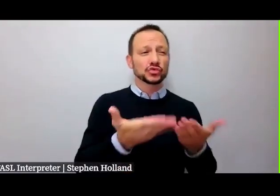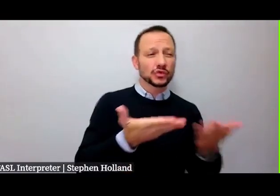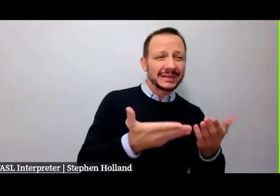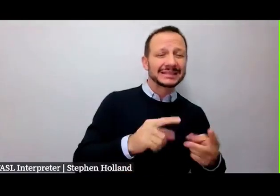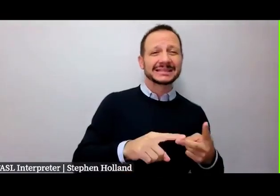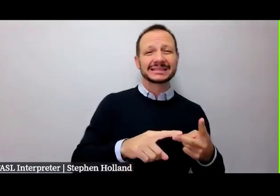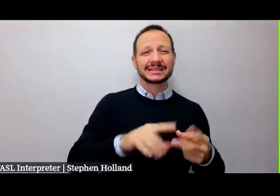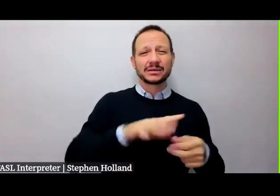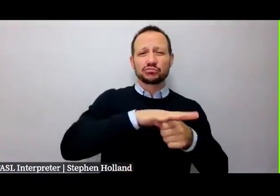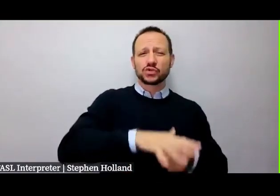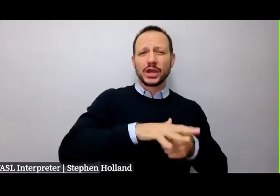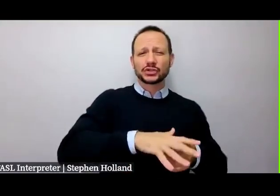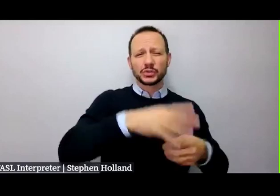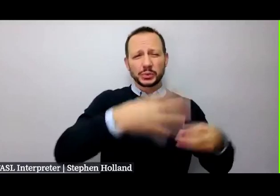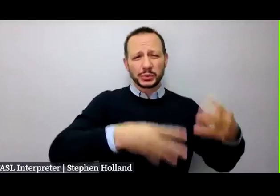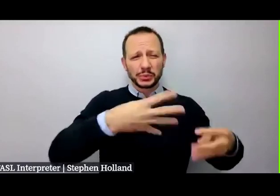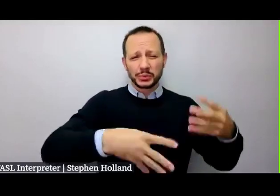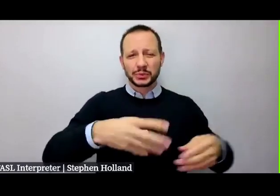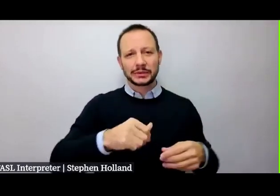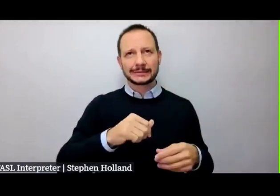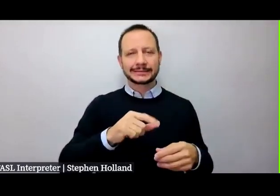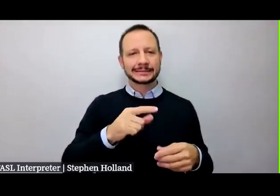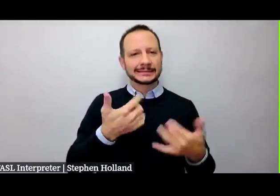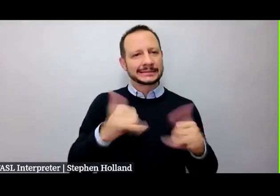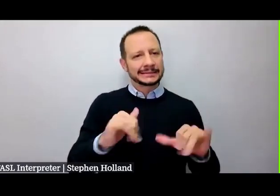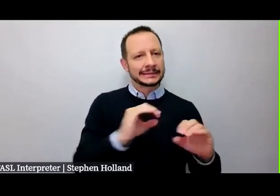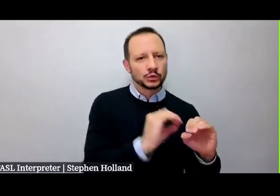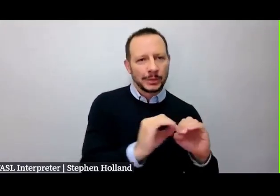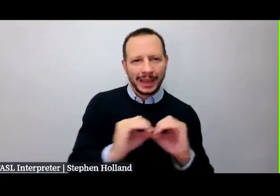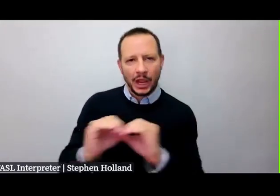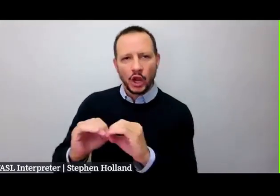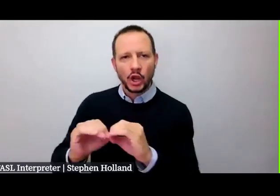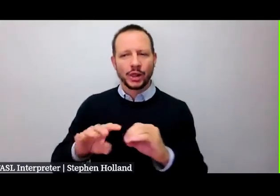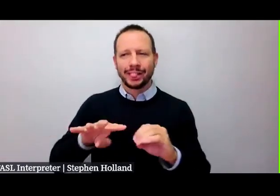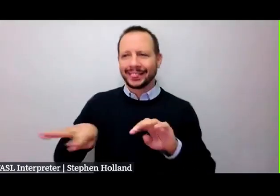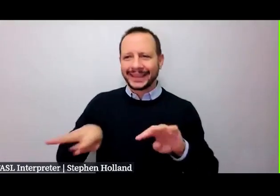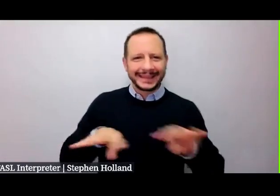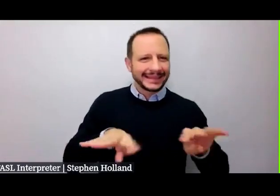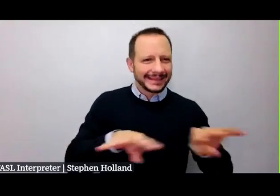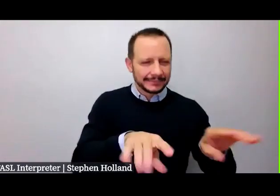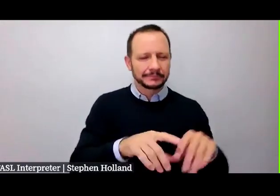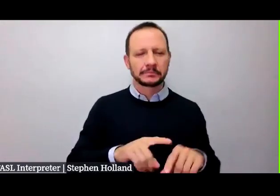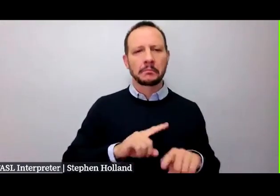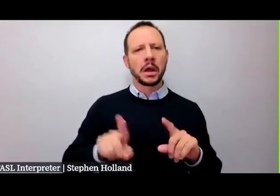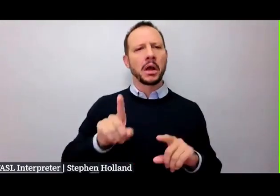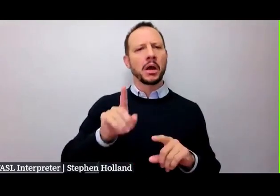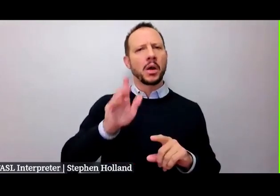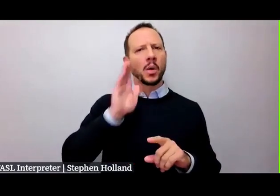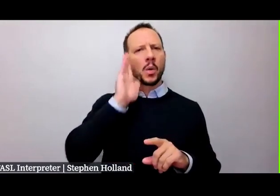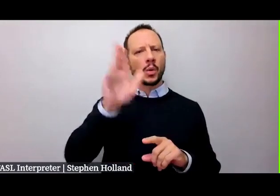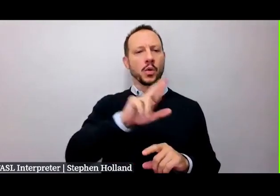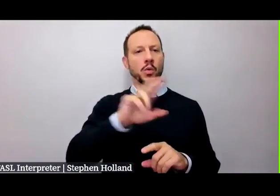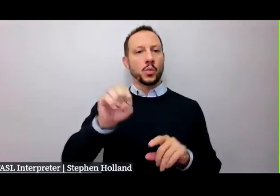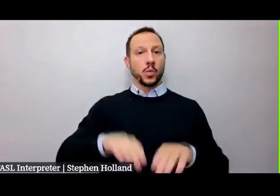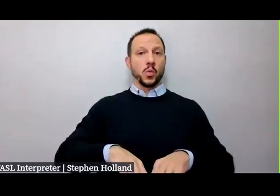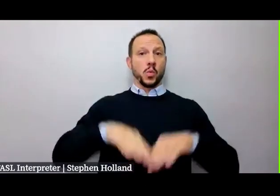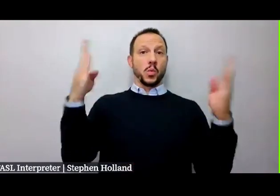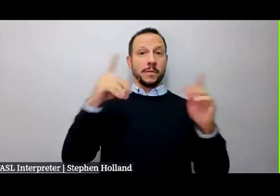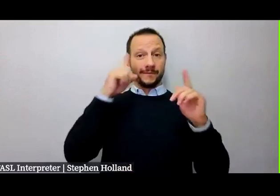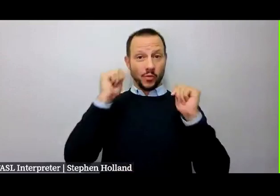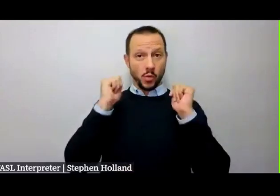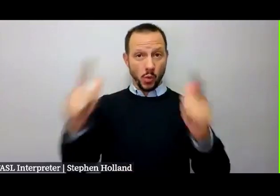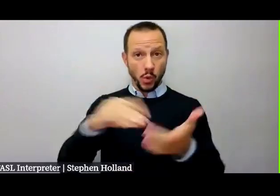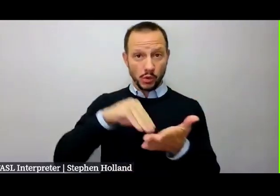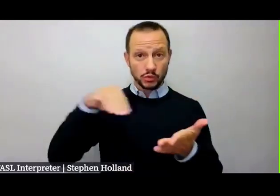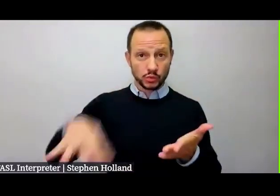leaks are found and repaired. However, I am fully confident that Asheville City Schools can reopen for all students starting on